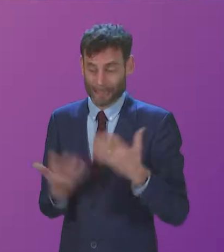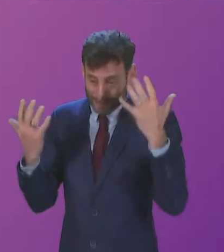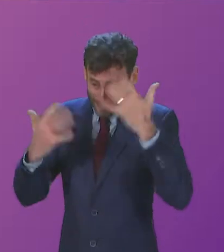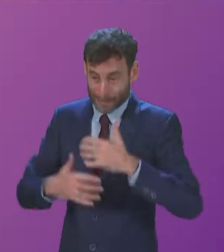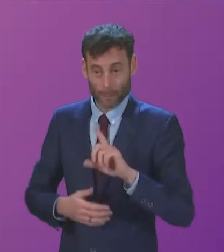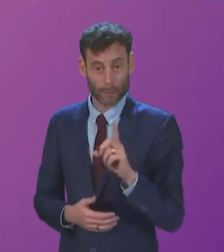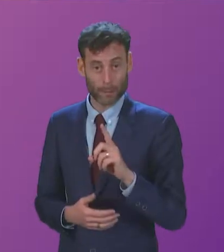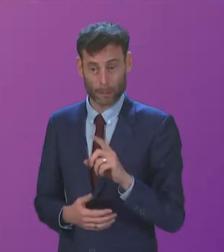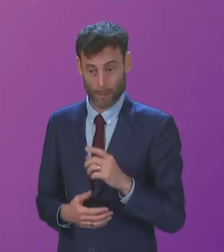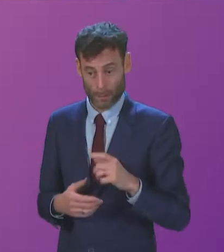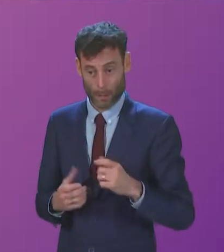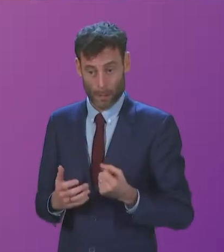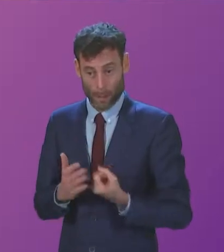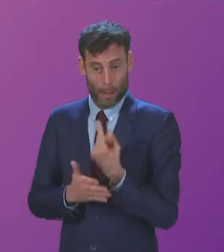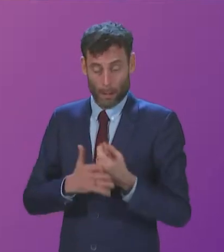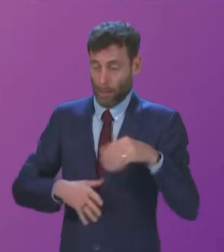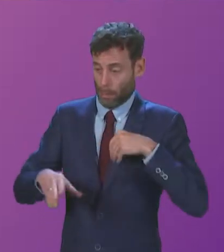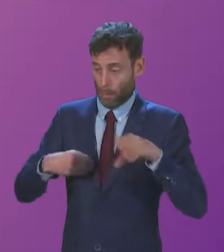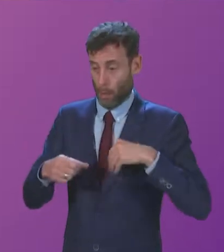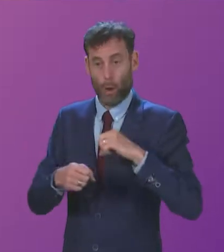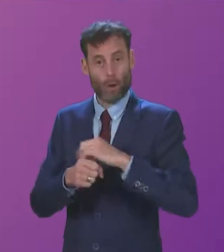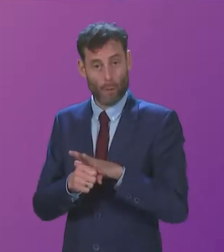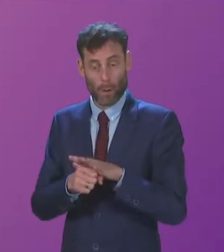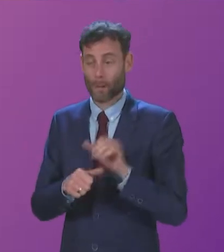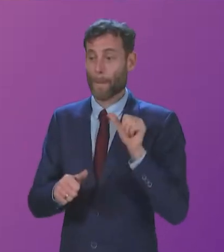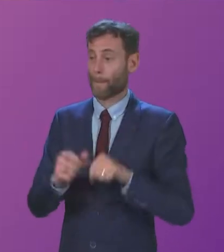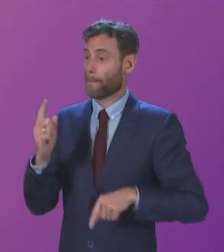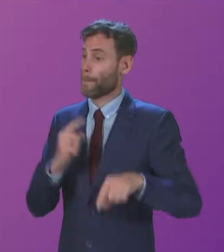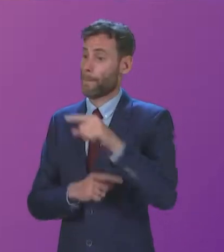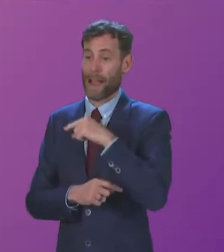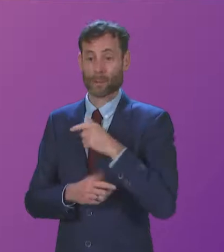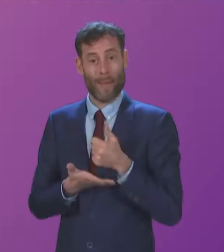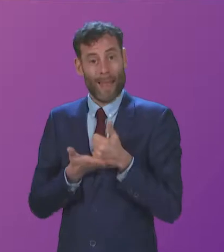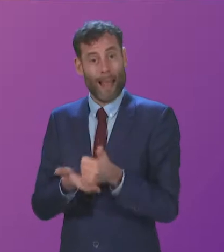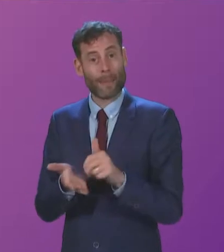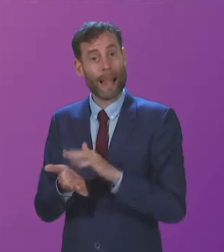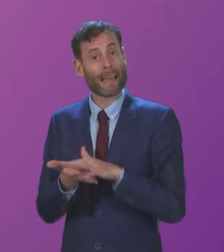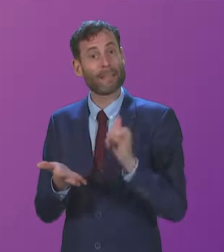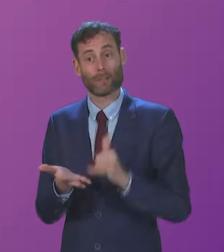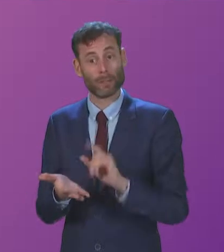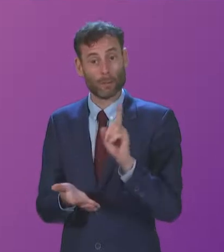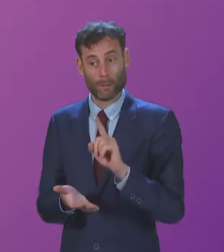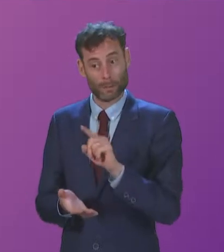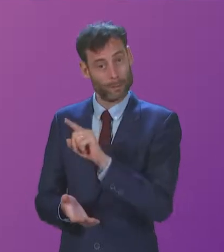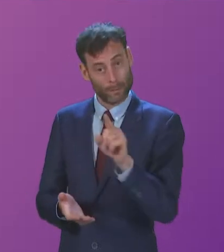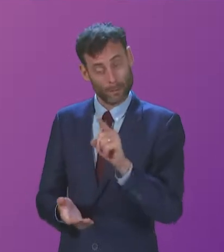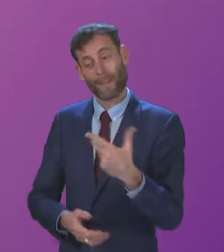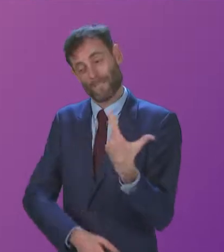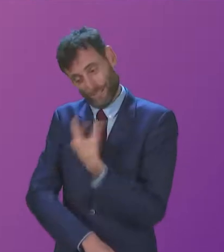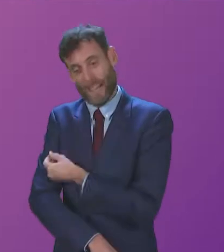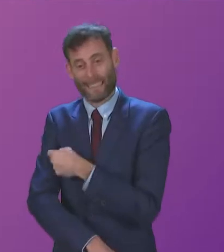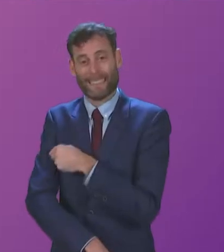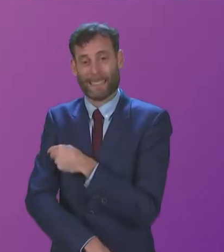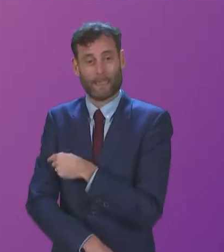support our healthcare workers and protect the NHS is to get vaccinated. Cabinet Secretary. Yes, agree with that.